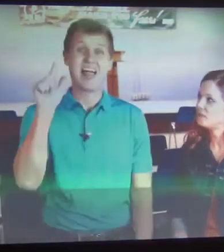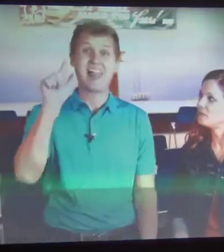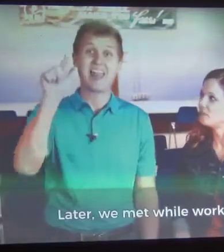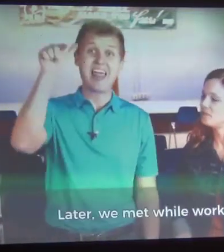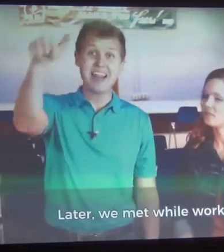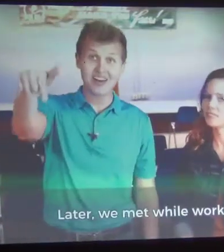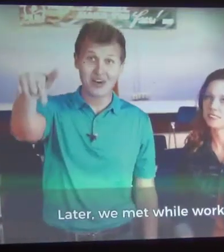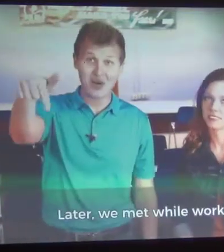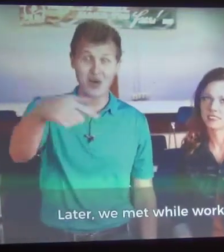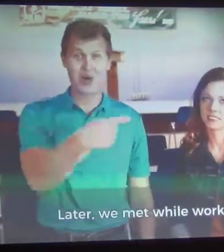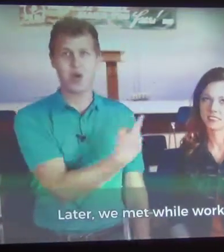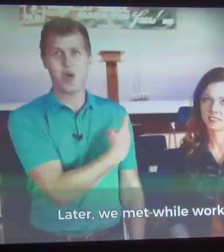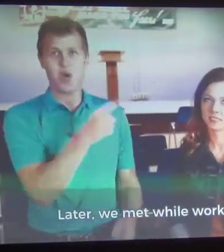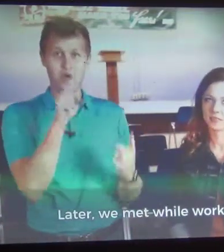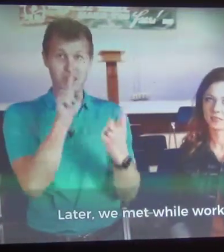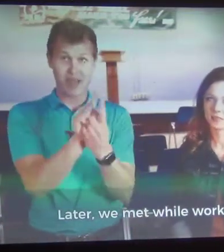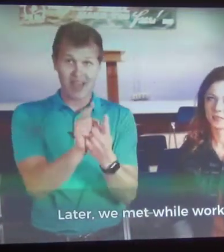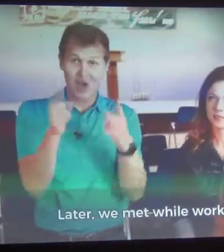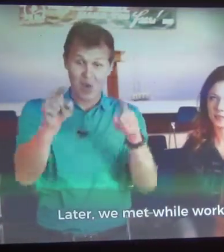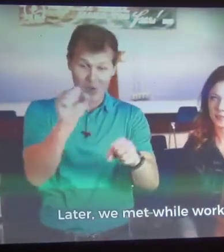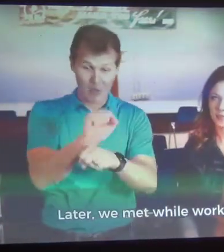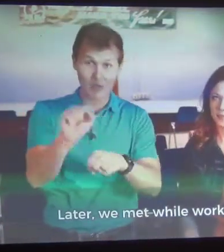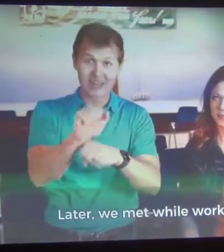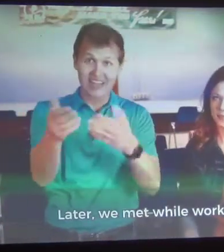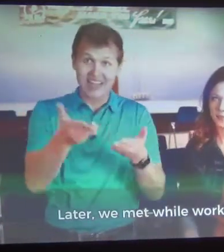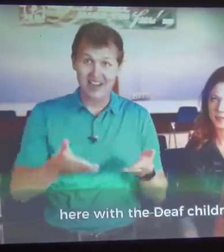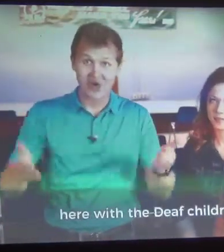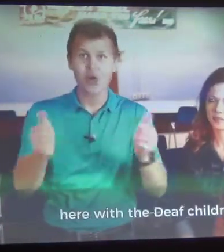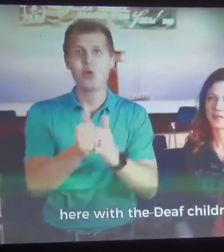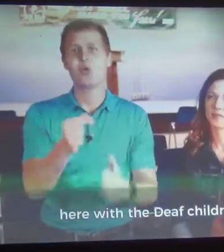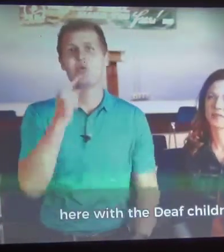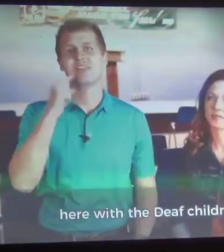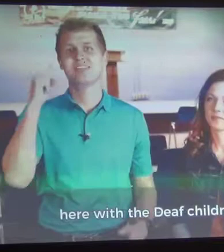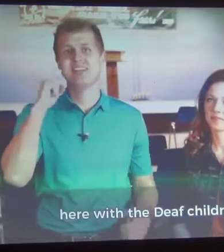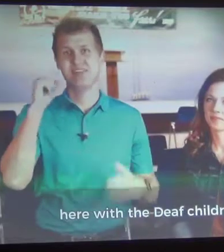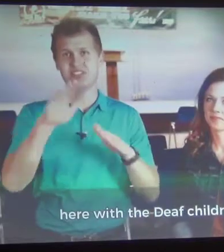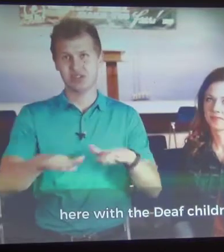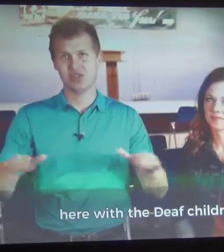Later, we met while working here with the deaf children.